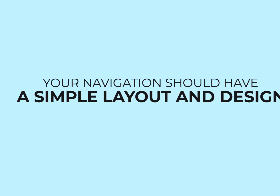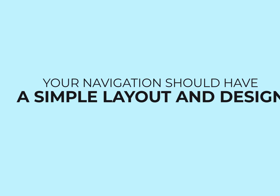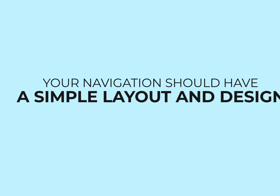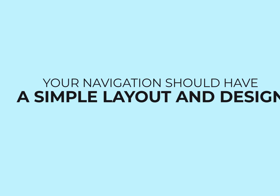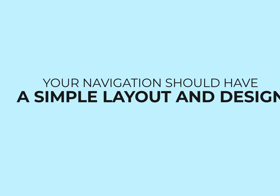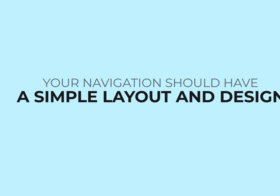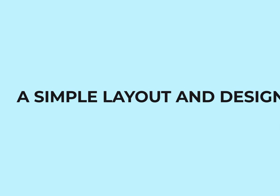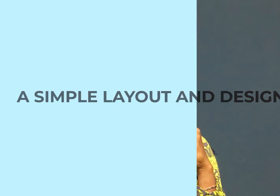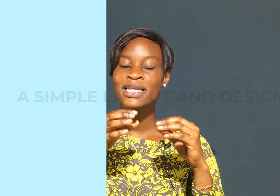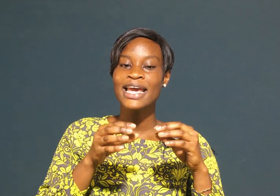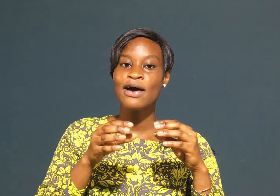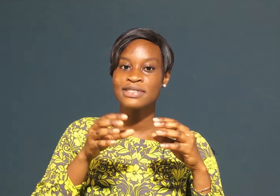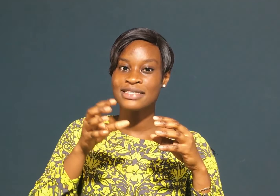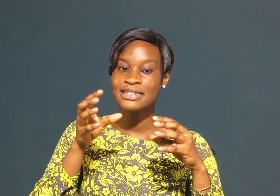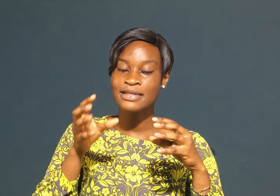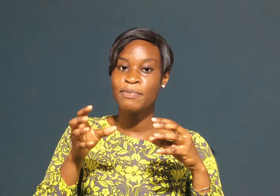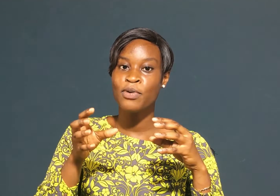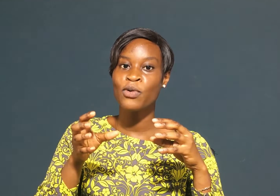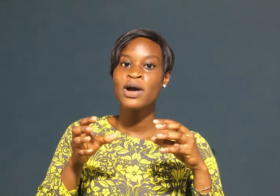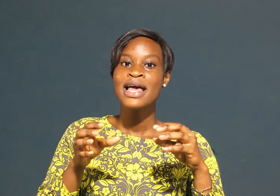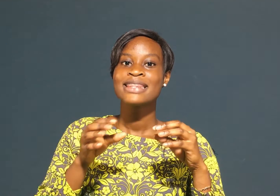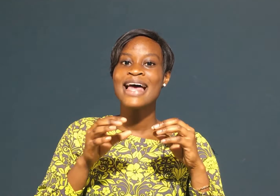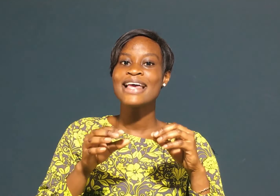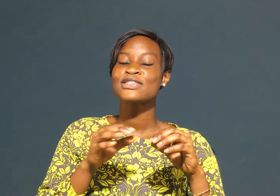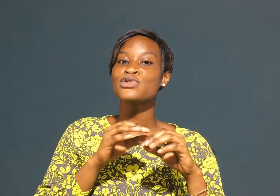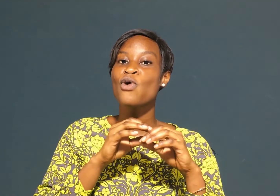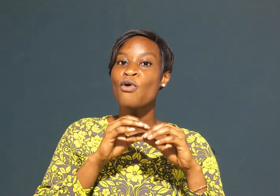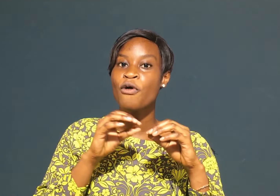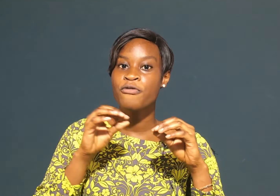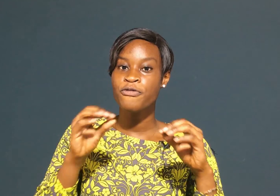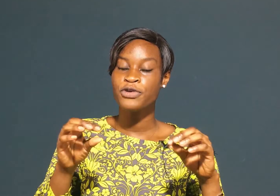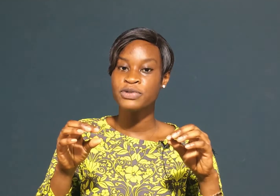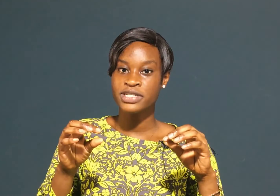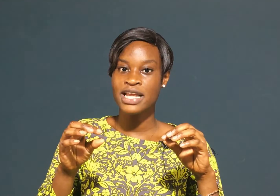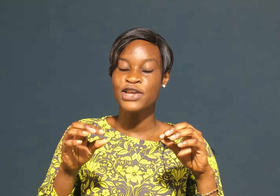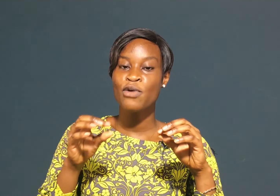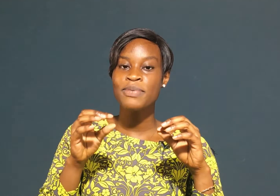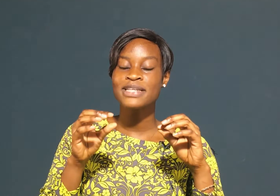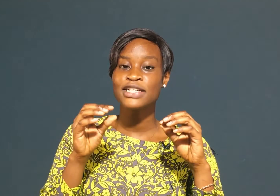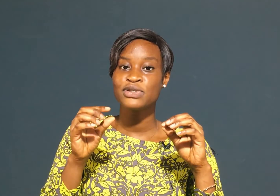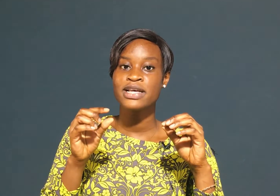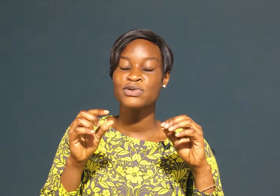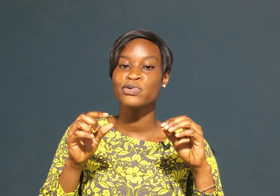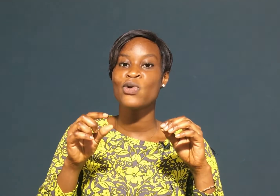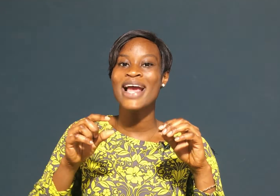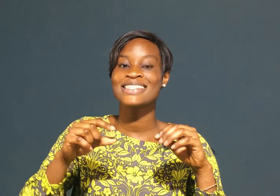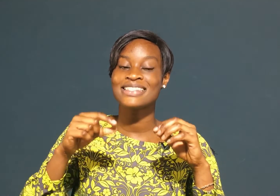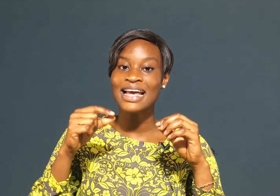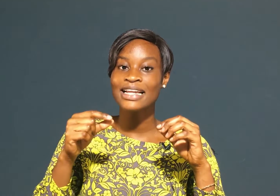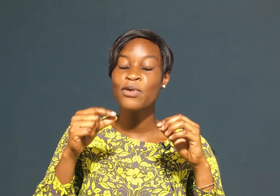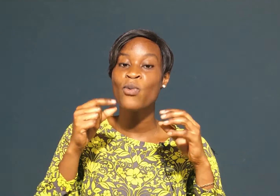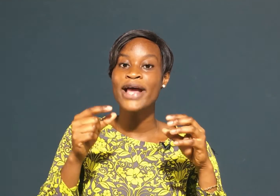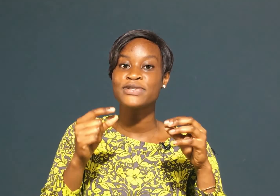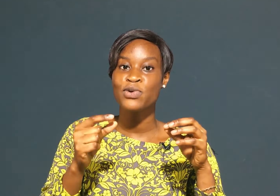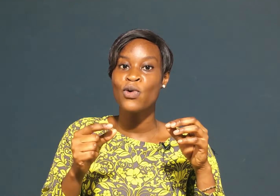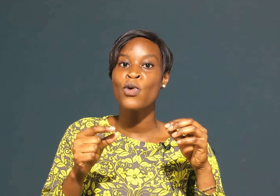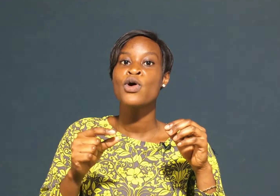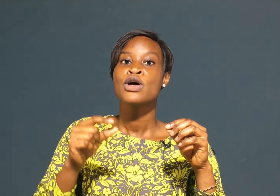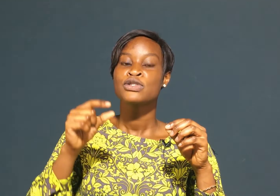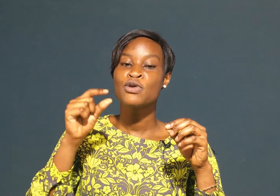once your layout is simple there is no confusion and your website users will know exactly where to go to